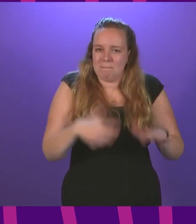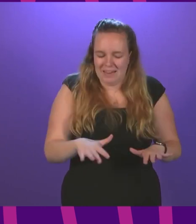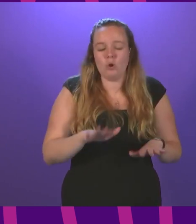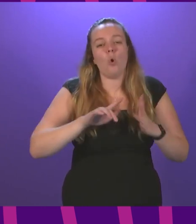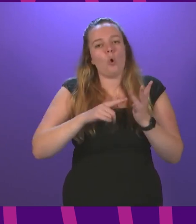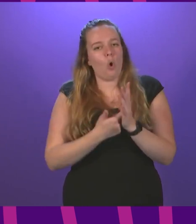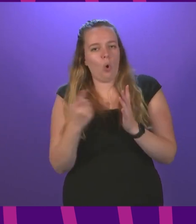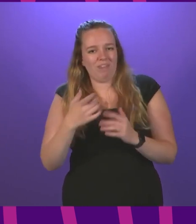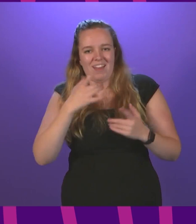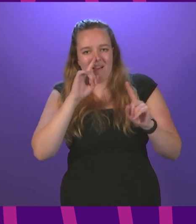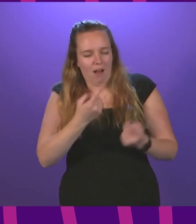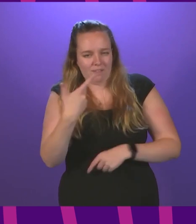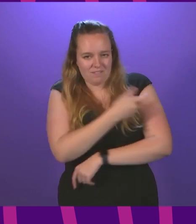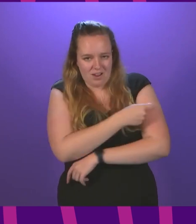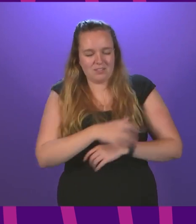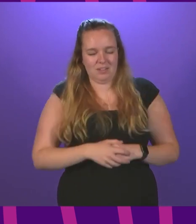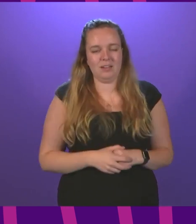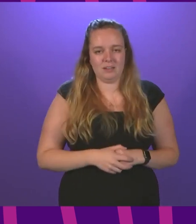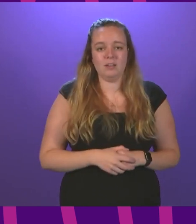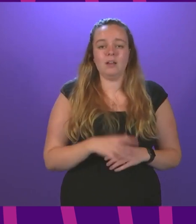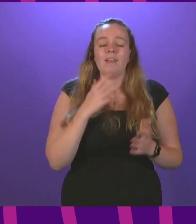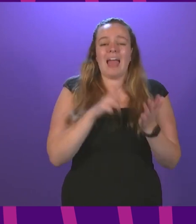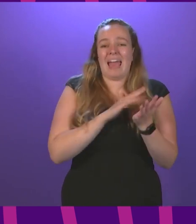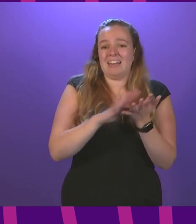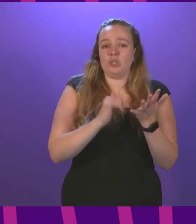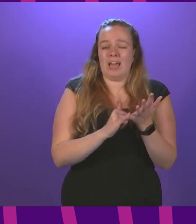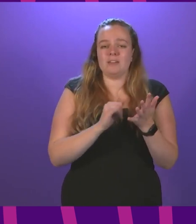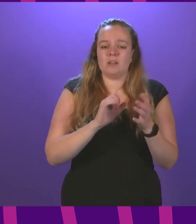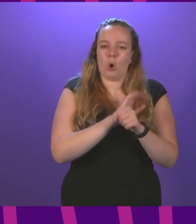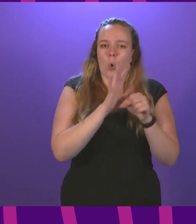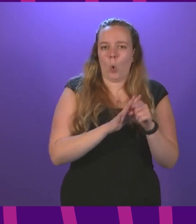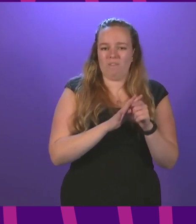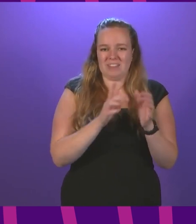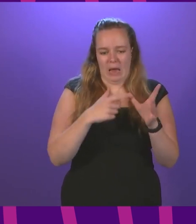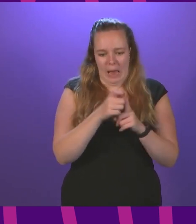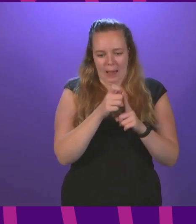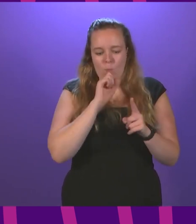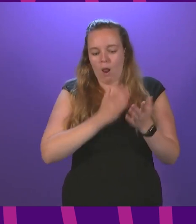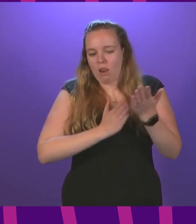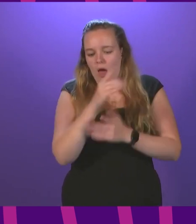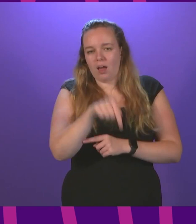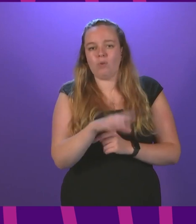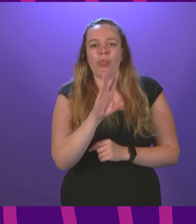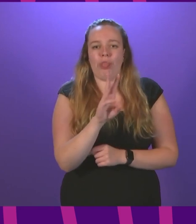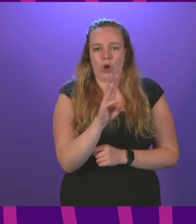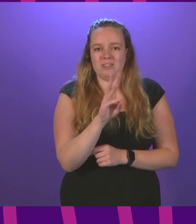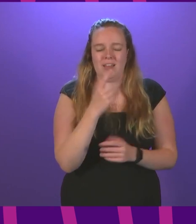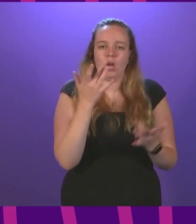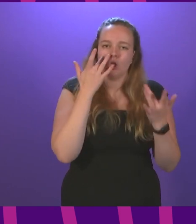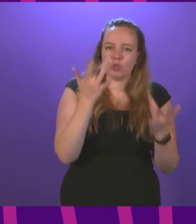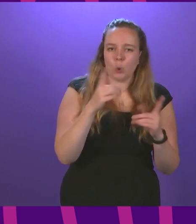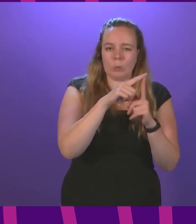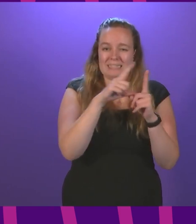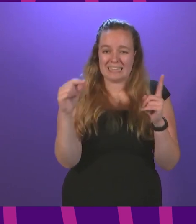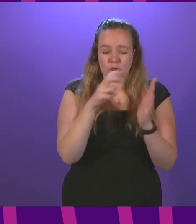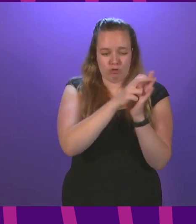exempt. To facilitate this, the NHS COVID status app will go live on Thursday. It will provide a digital record of a